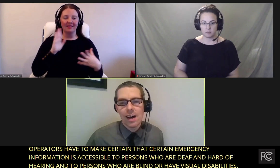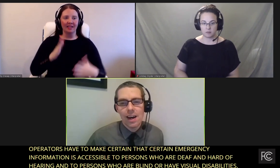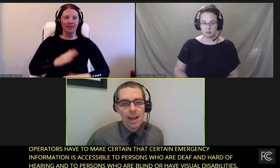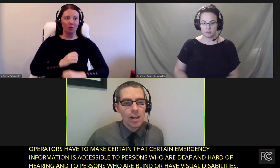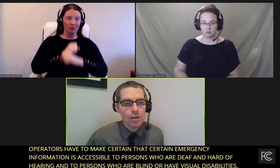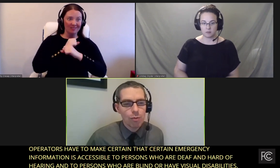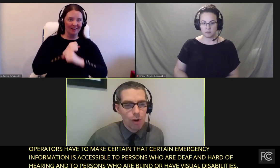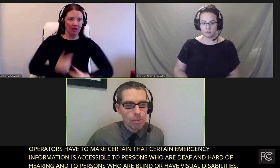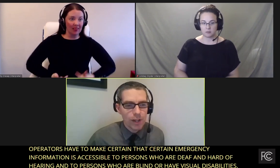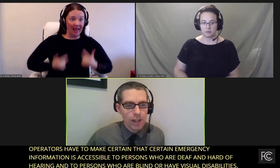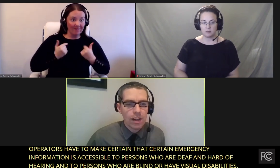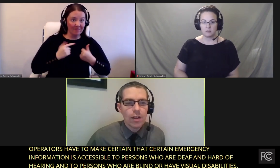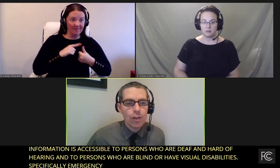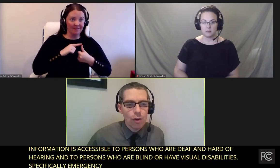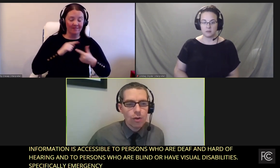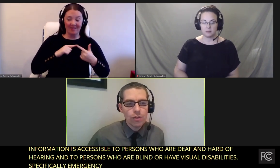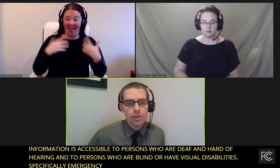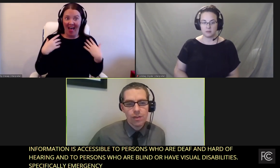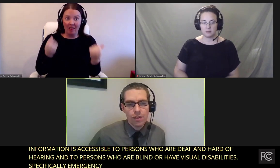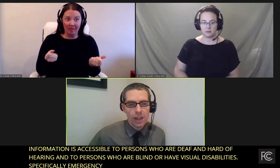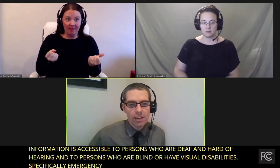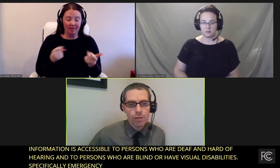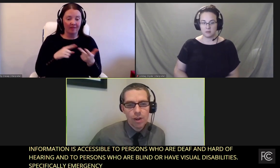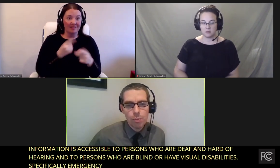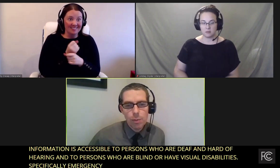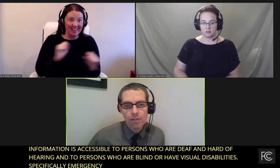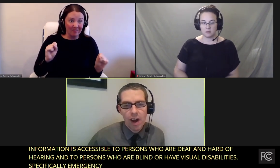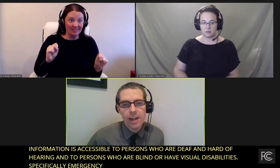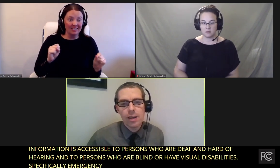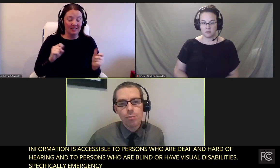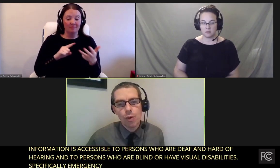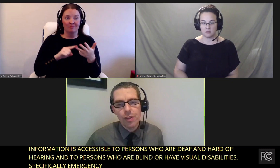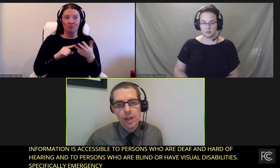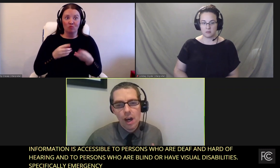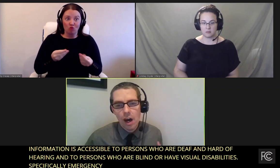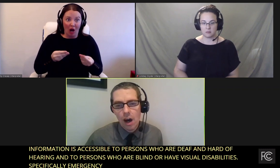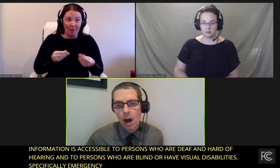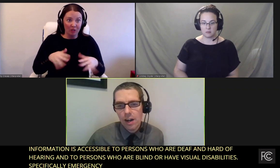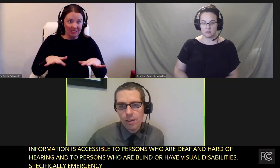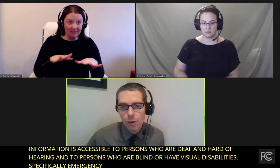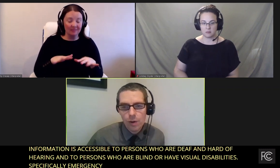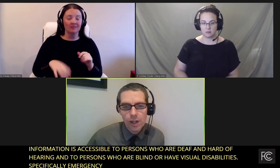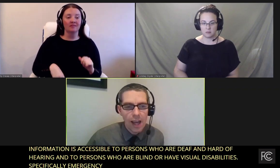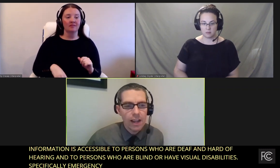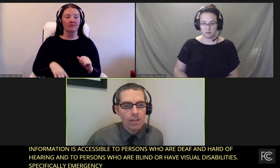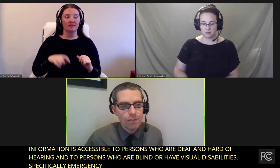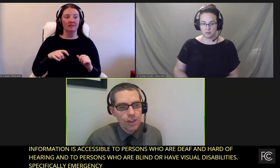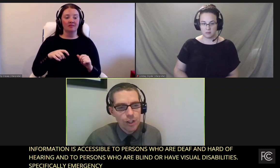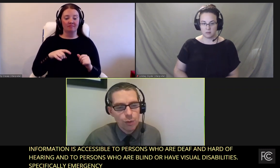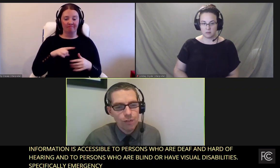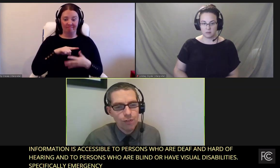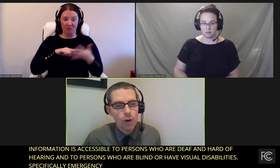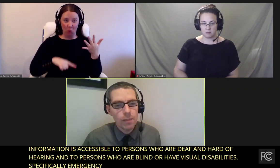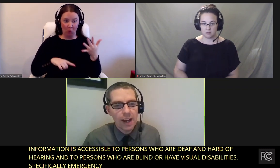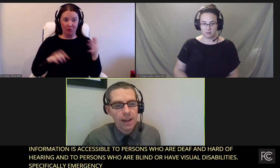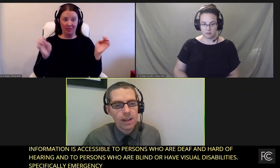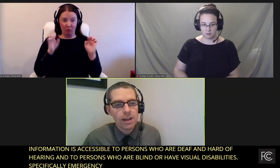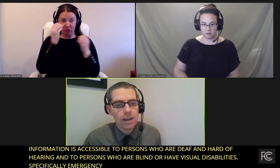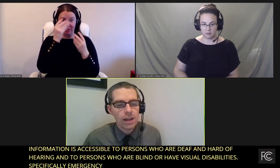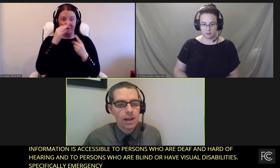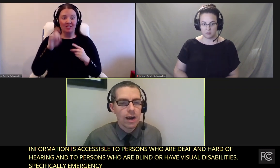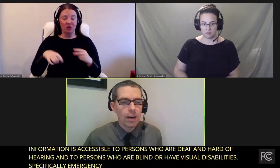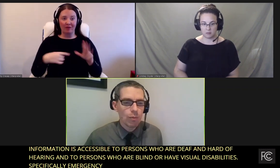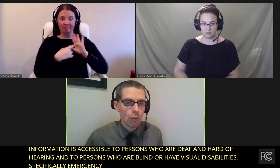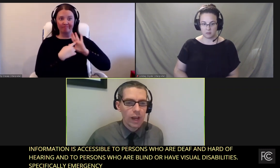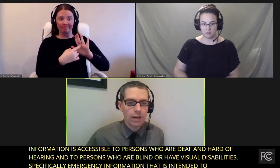and property. Those things must be provided in both auditory and visual format